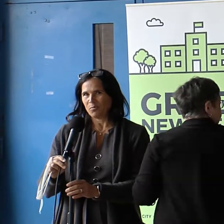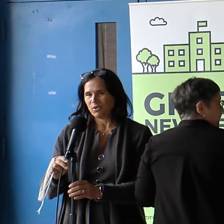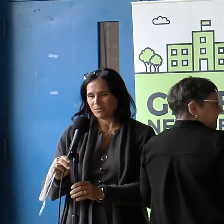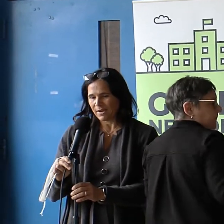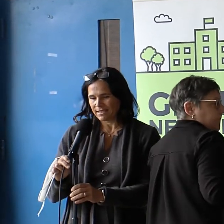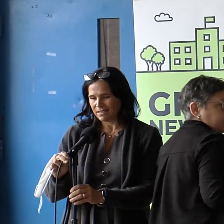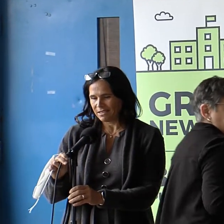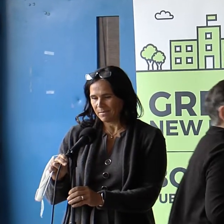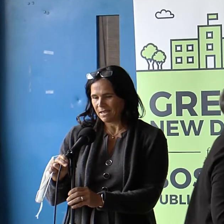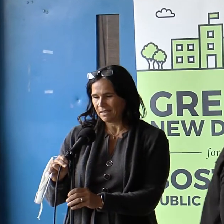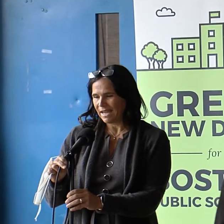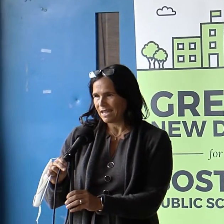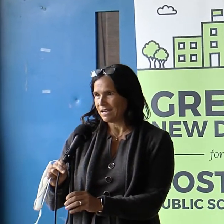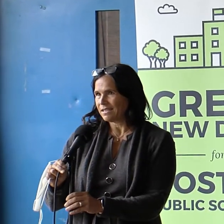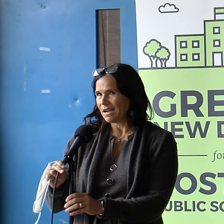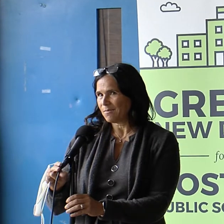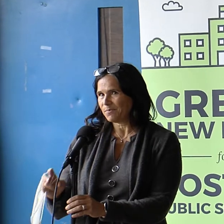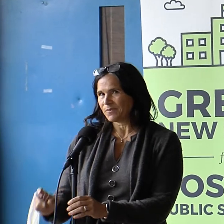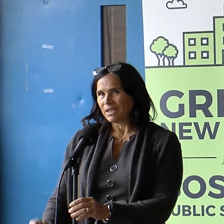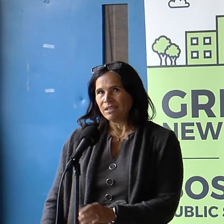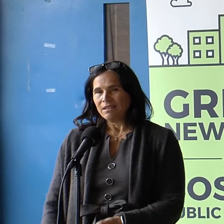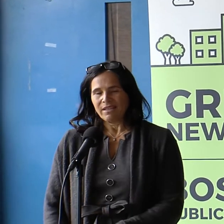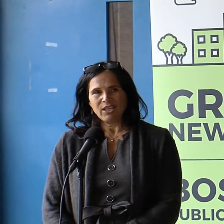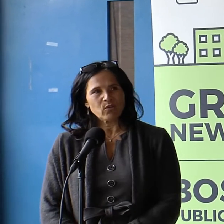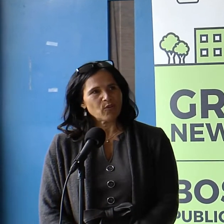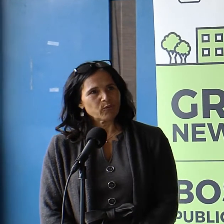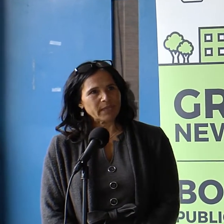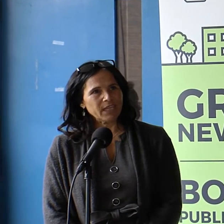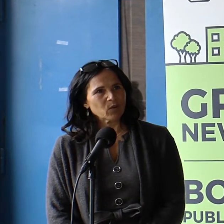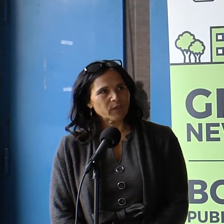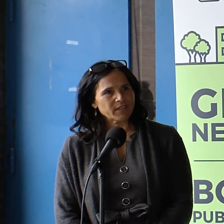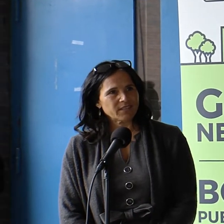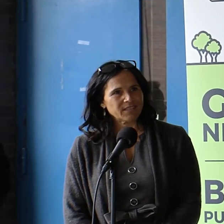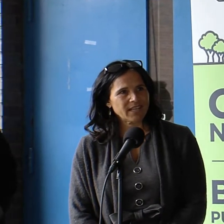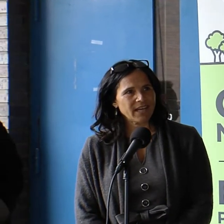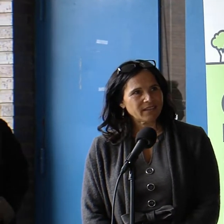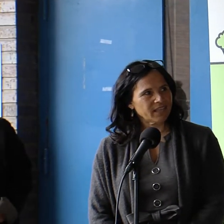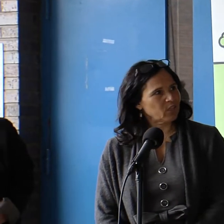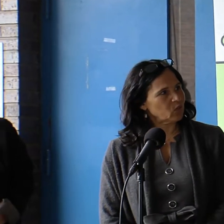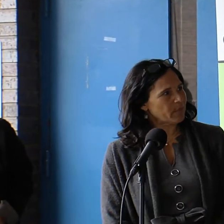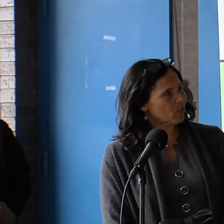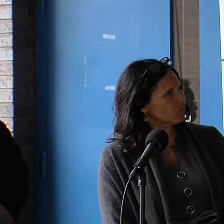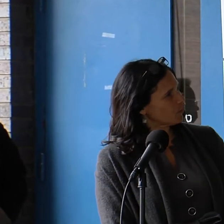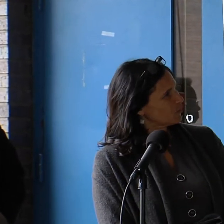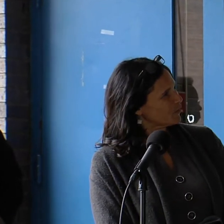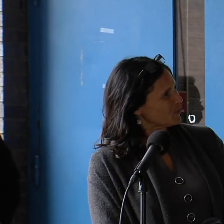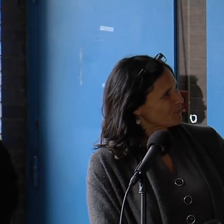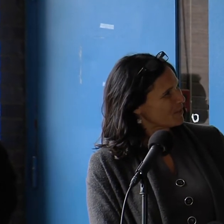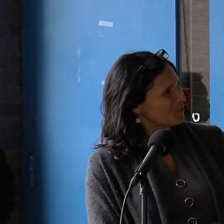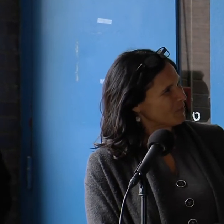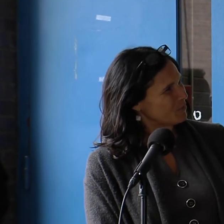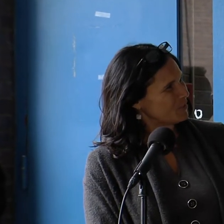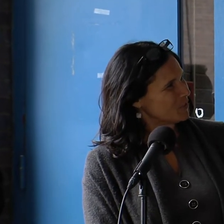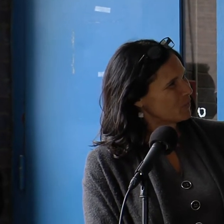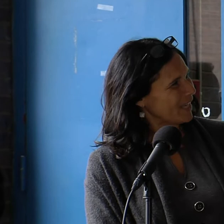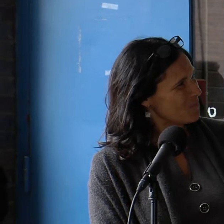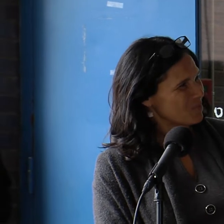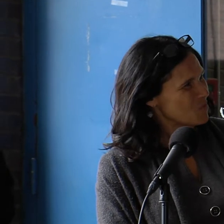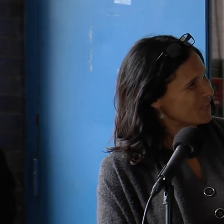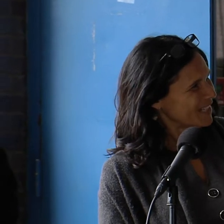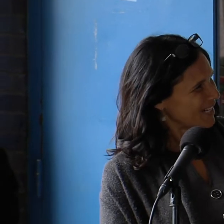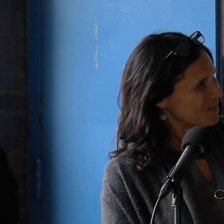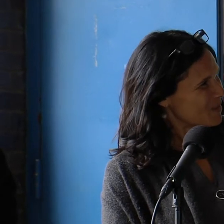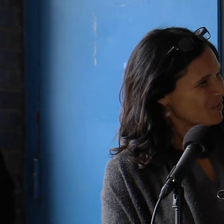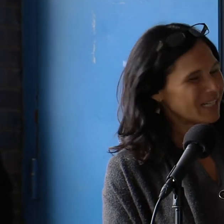Thank you, Principal Eisen-Smith, and thank you all for being here with us today and thank you, Mayor, for your leadership on the Green New Deal. We